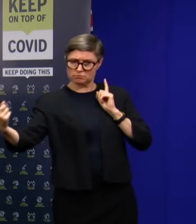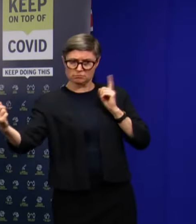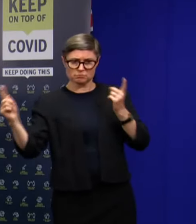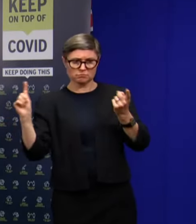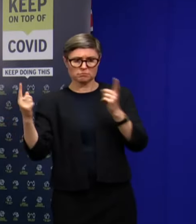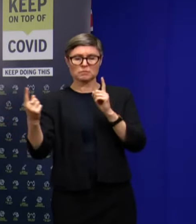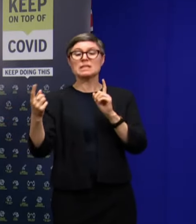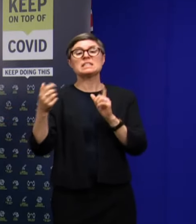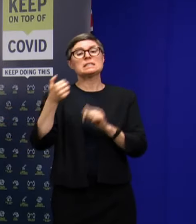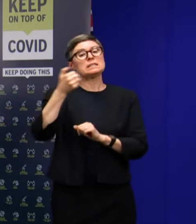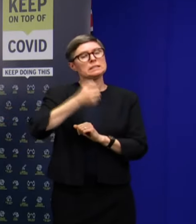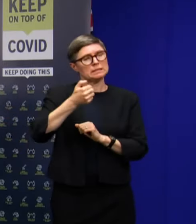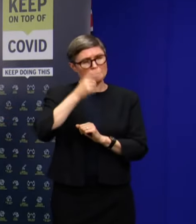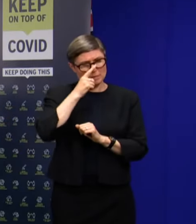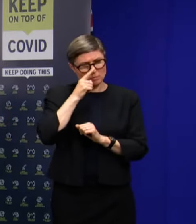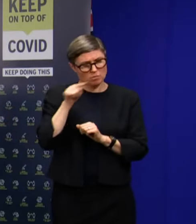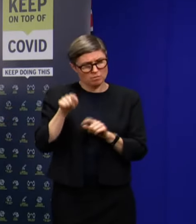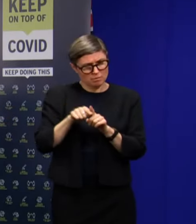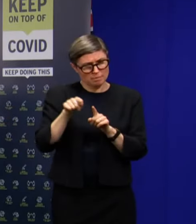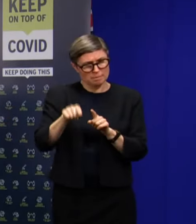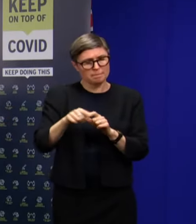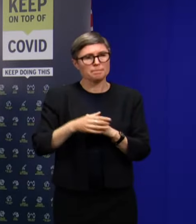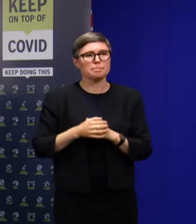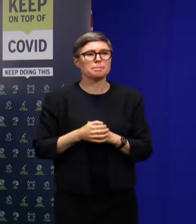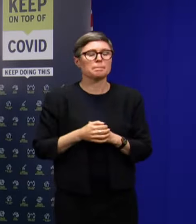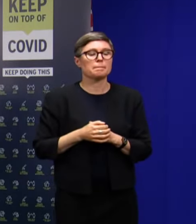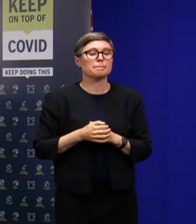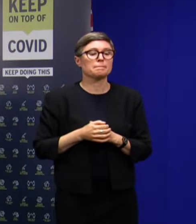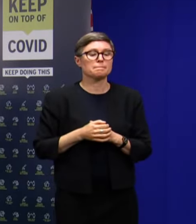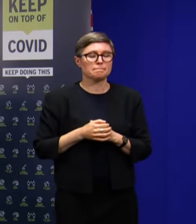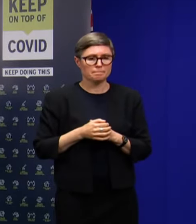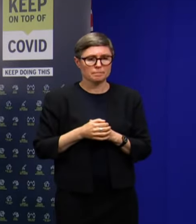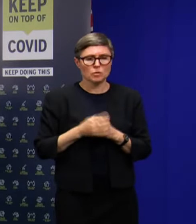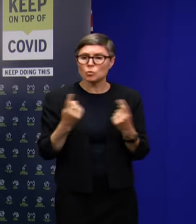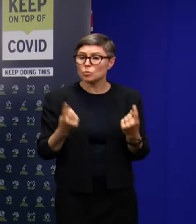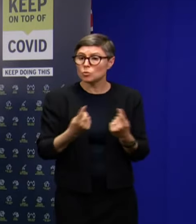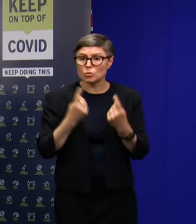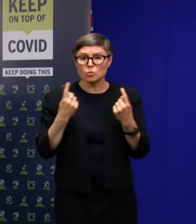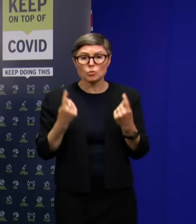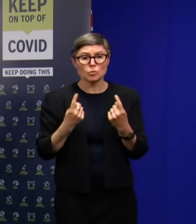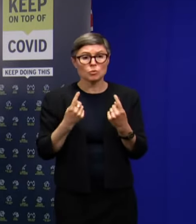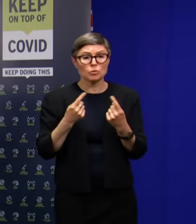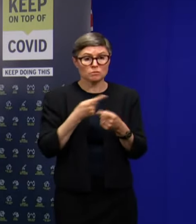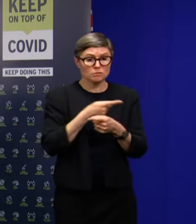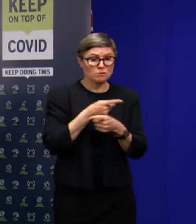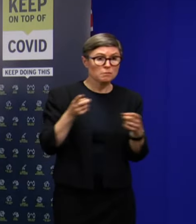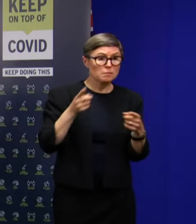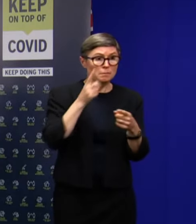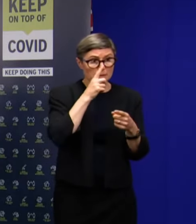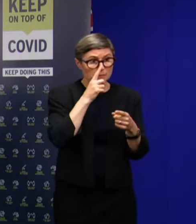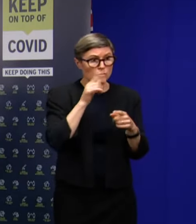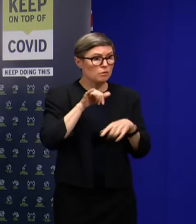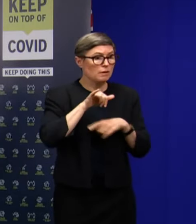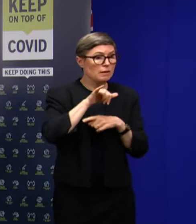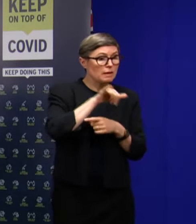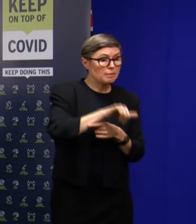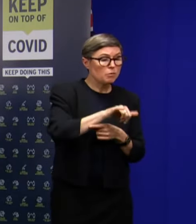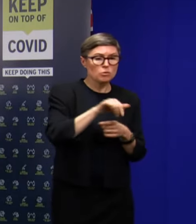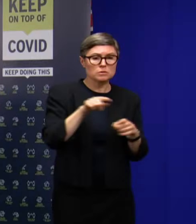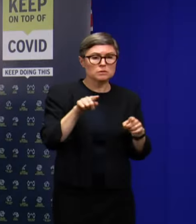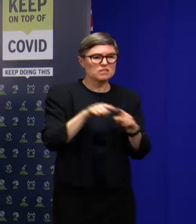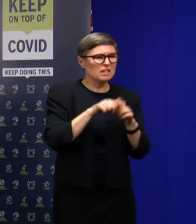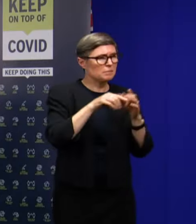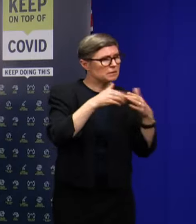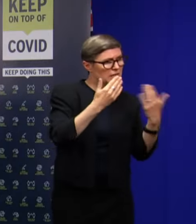people as casual contacts. And again, they comprise principally people who were at the airport or involved